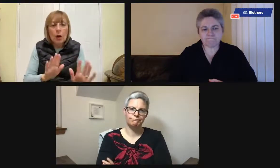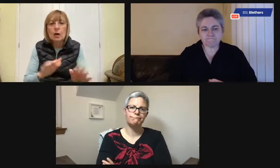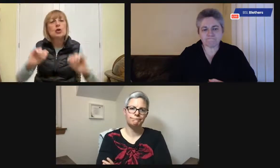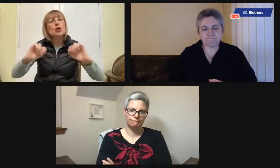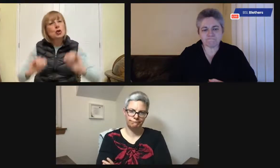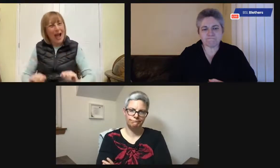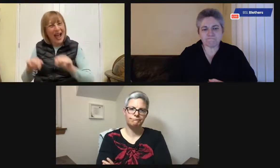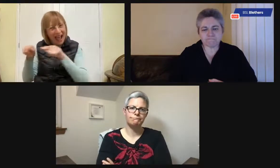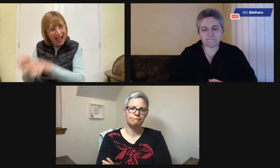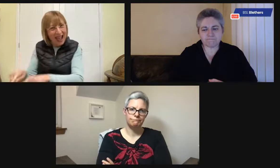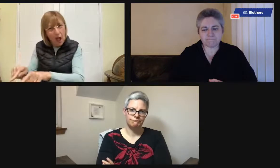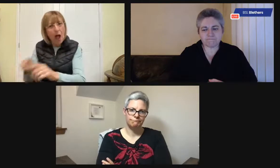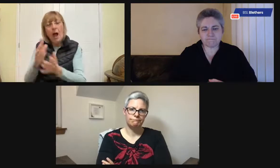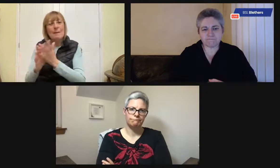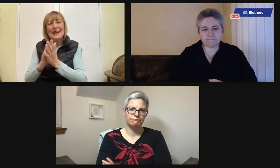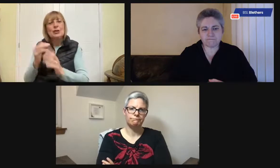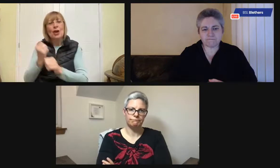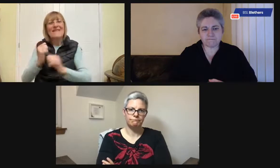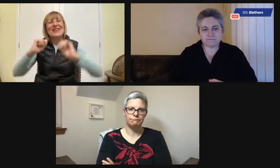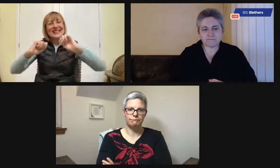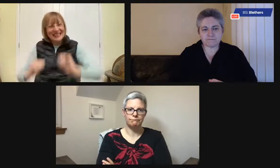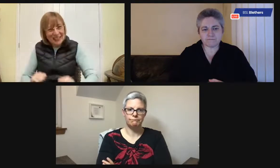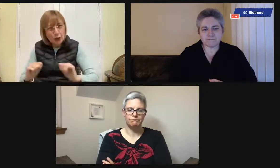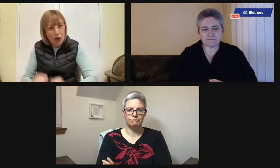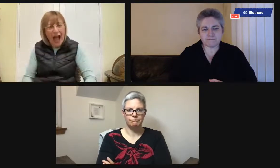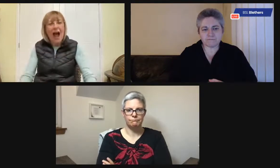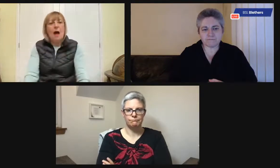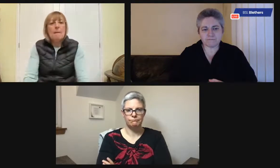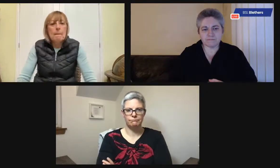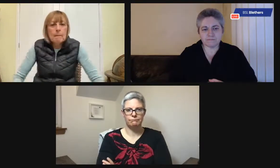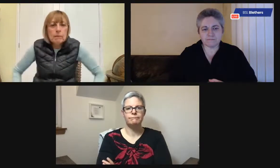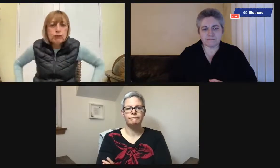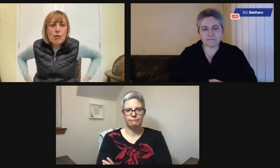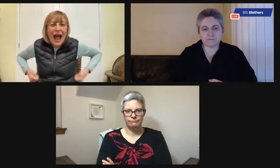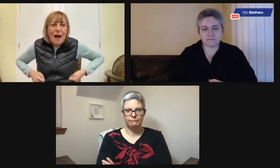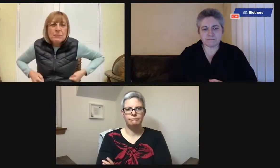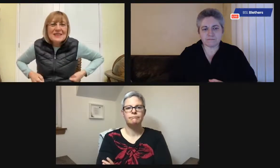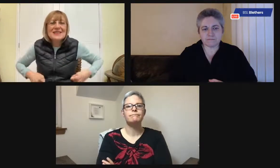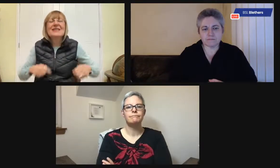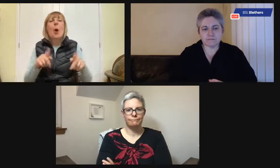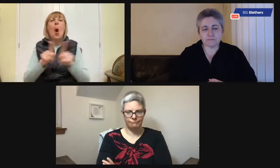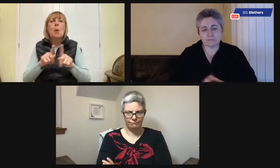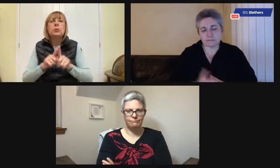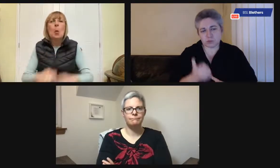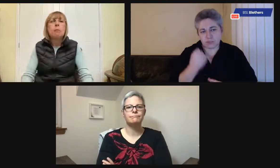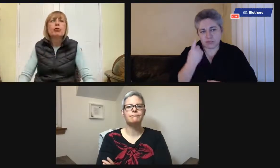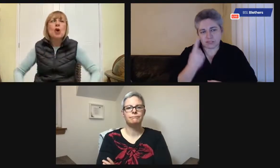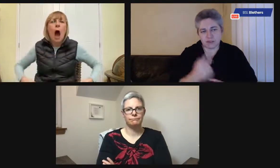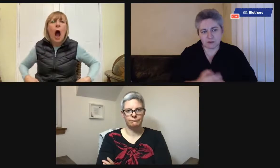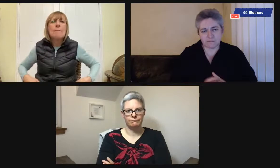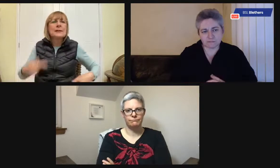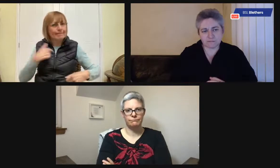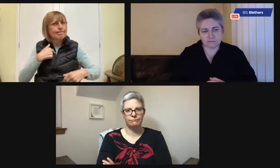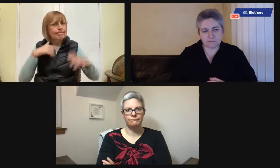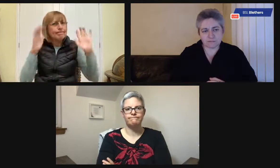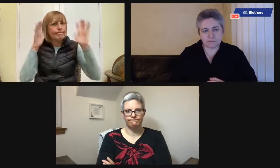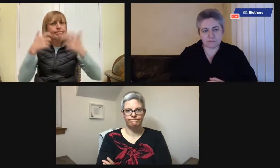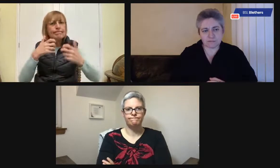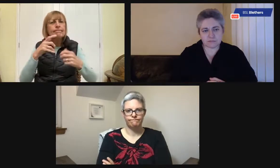slide off the mattress onto the floor. So a chair is much better, enables you to sit down, put on your